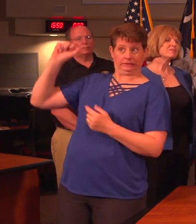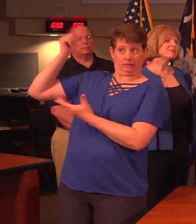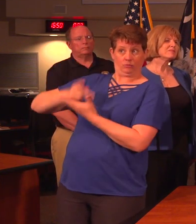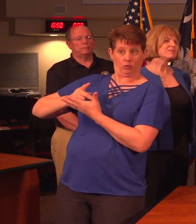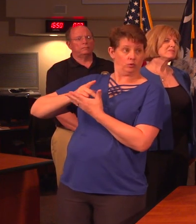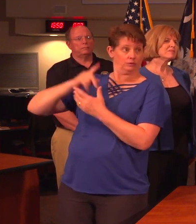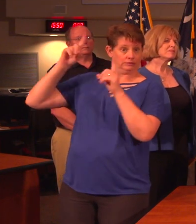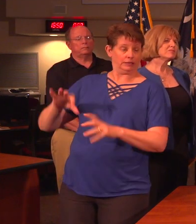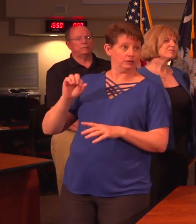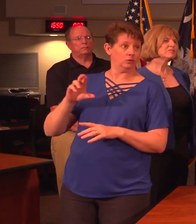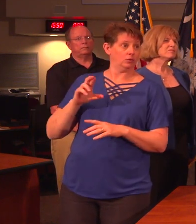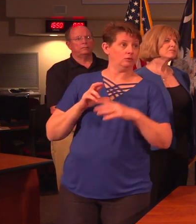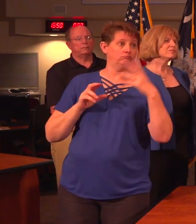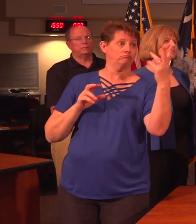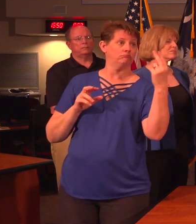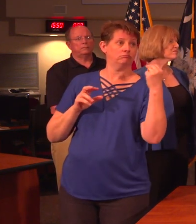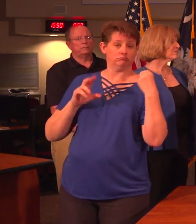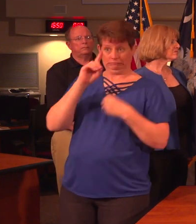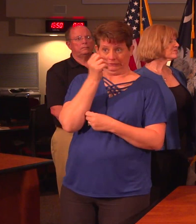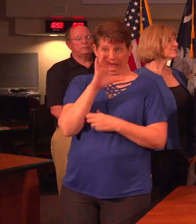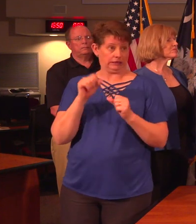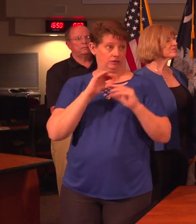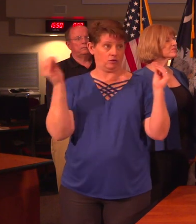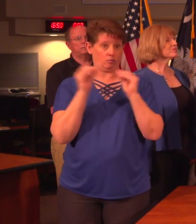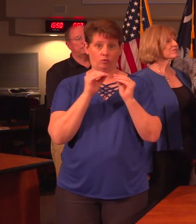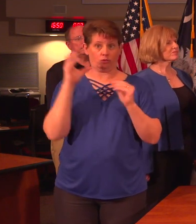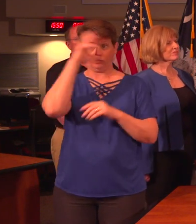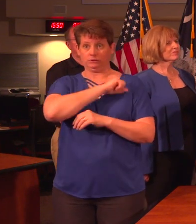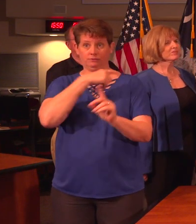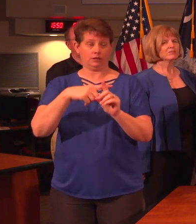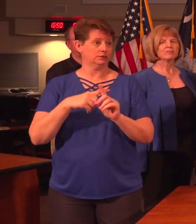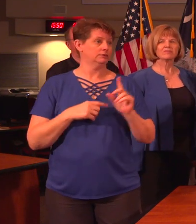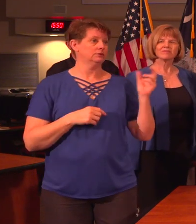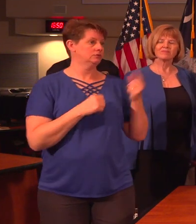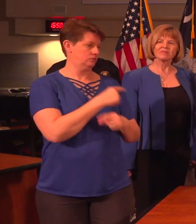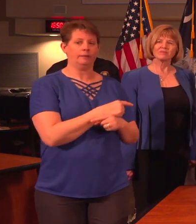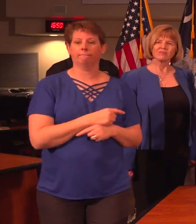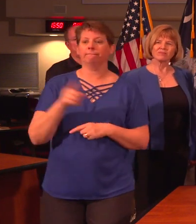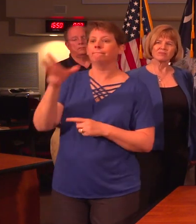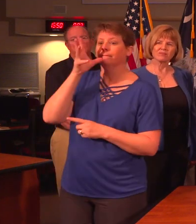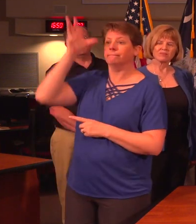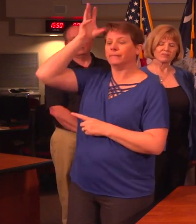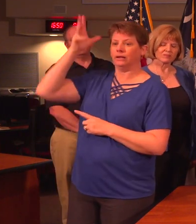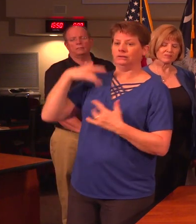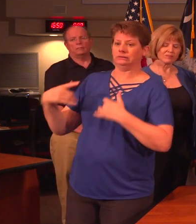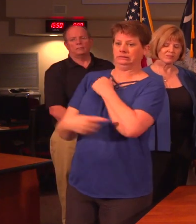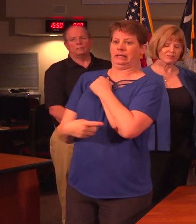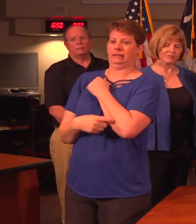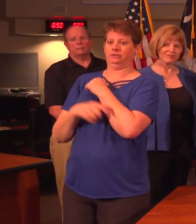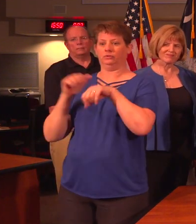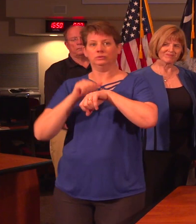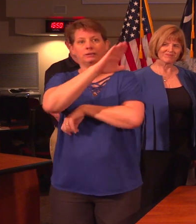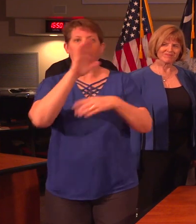need to approve tests or can DHEC take it from? There's no more presumptive positive. That's right. Parents may be tempted to send their kids